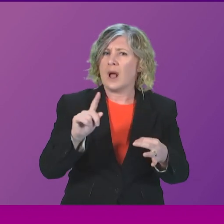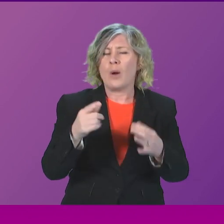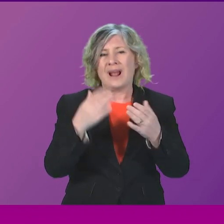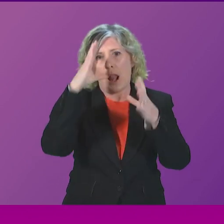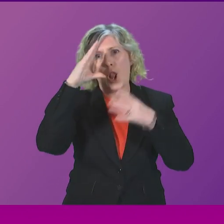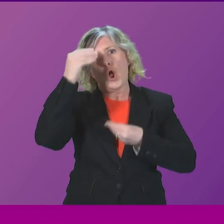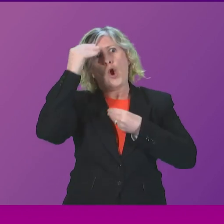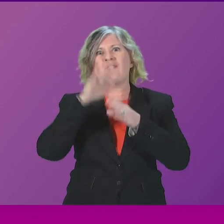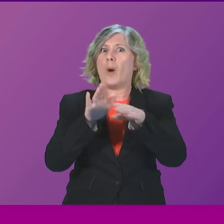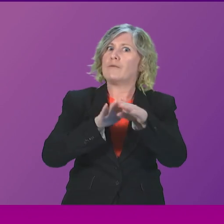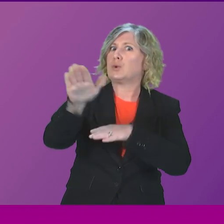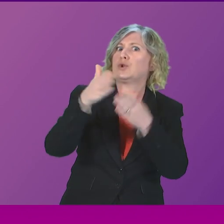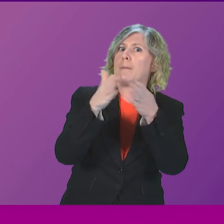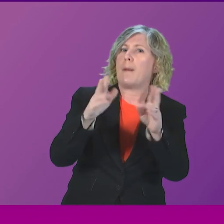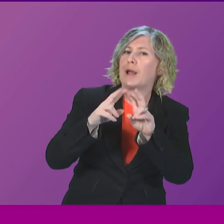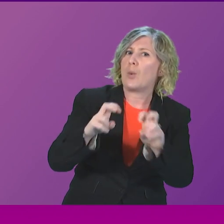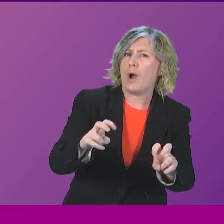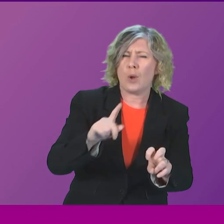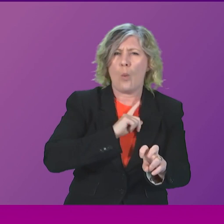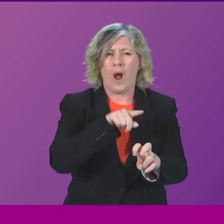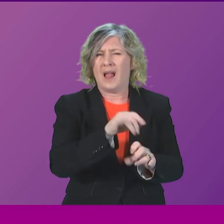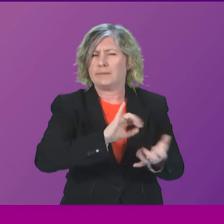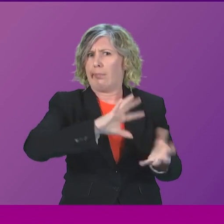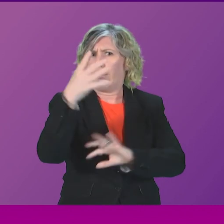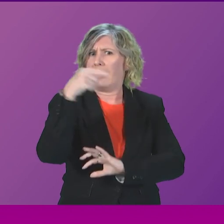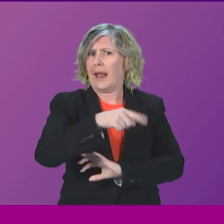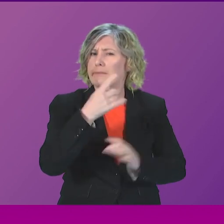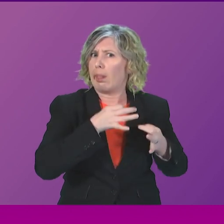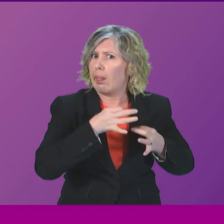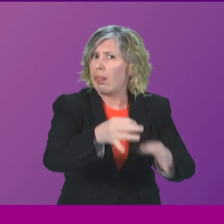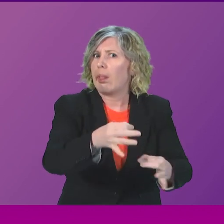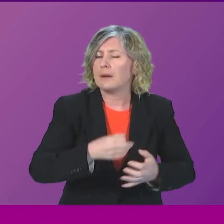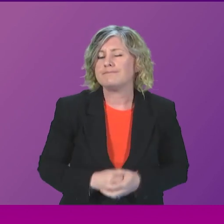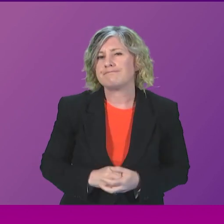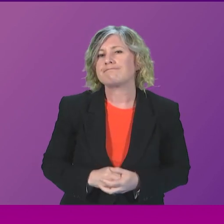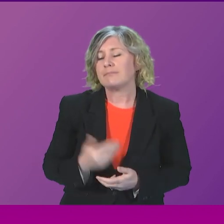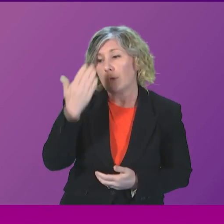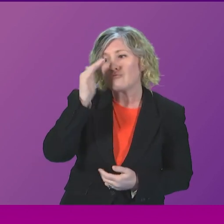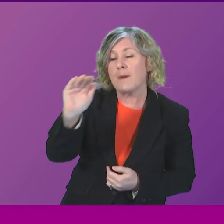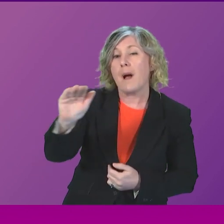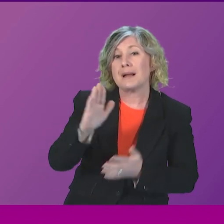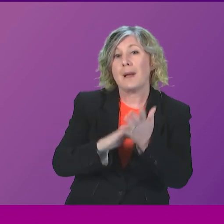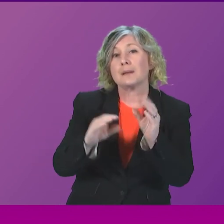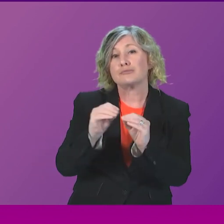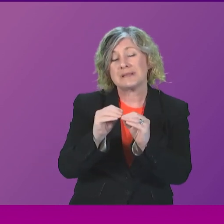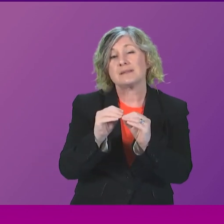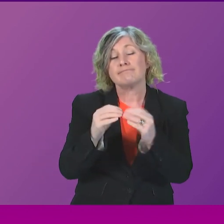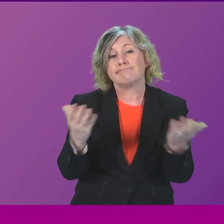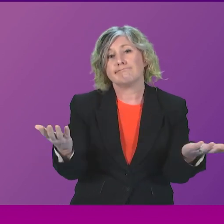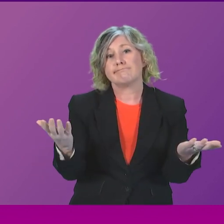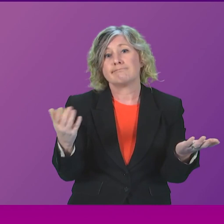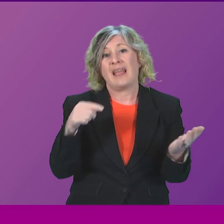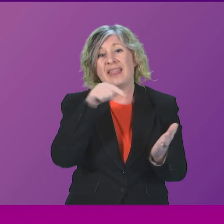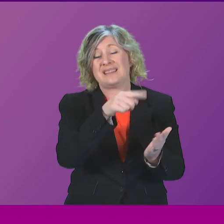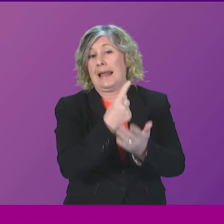in delivering this one? First Minister. I would just remind Miles Briggs of the fact that, of course, this is an